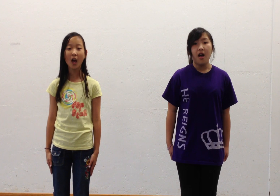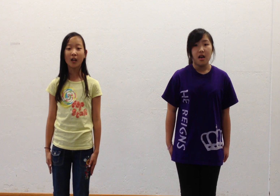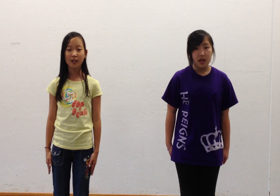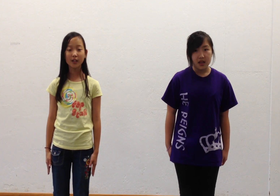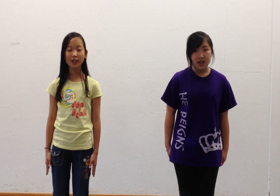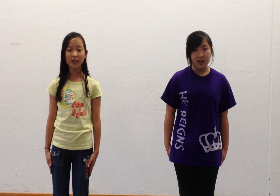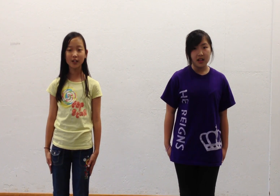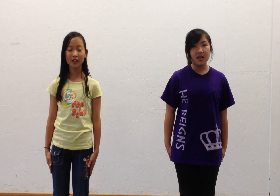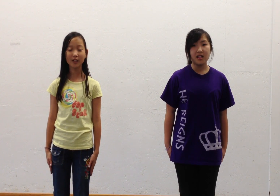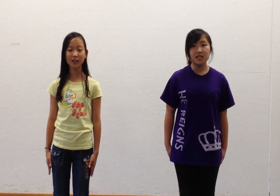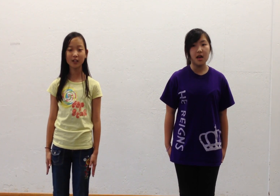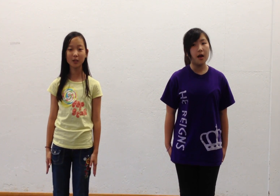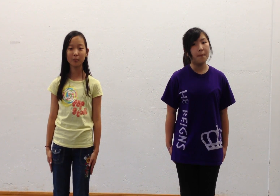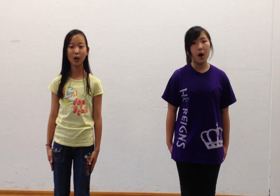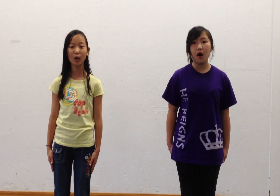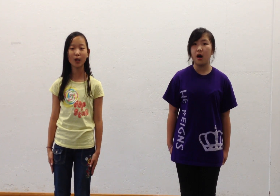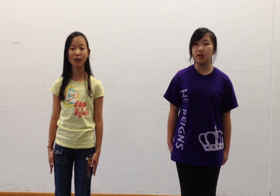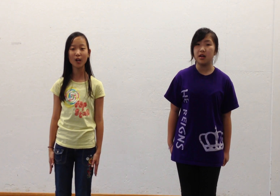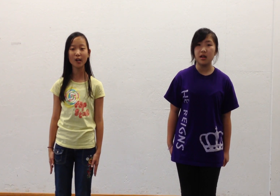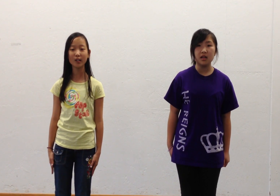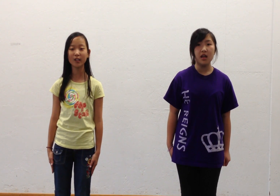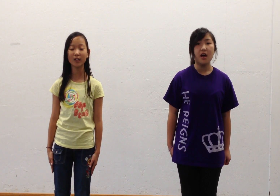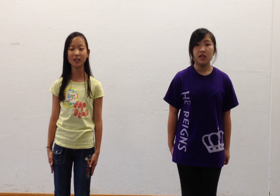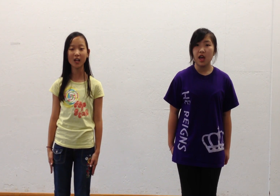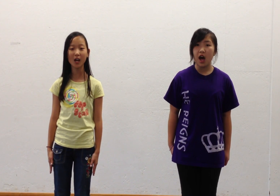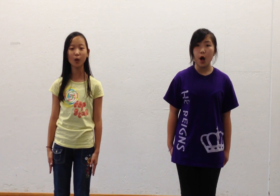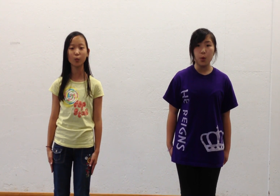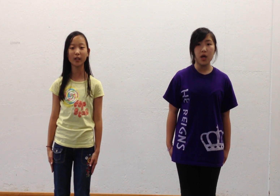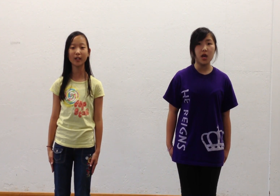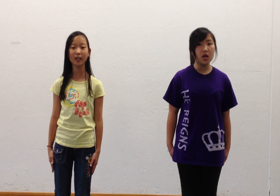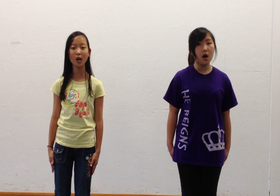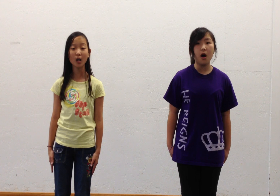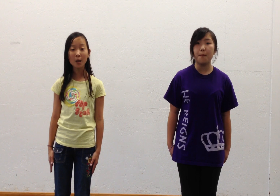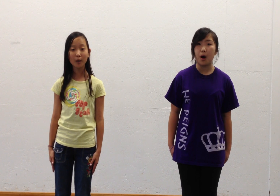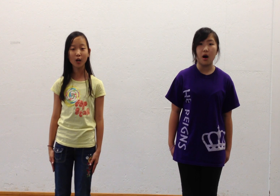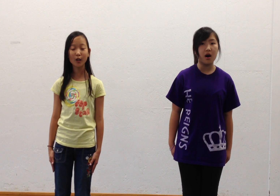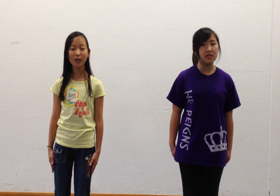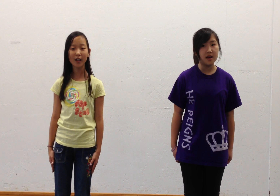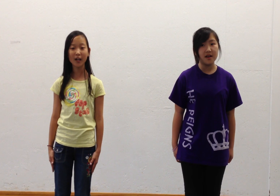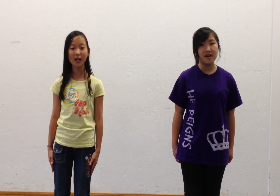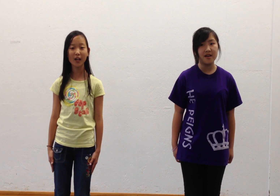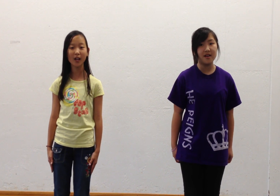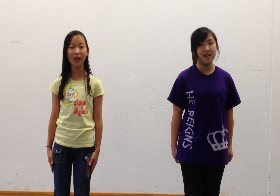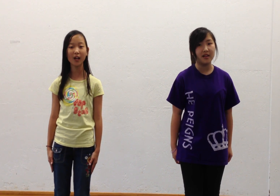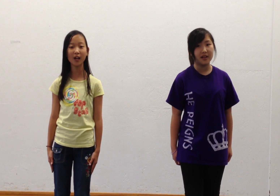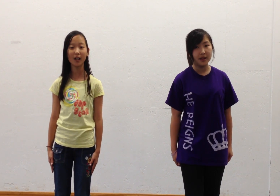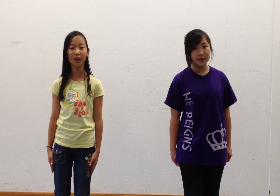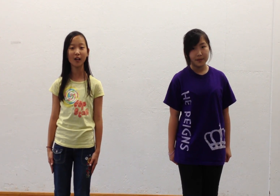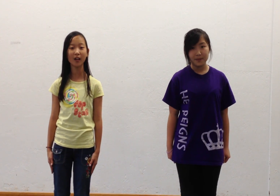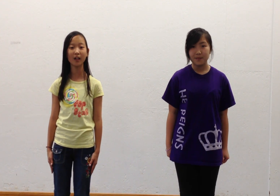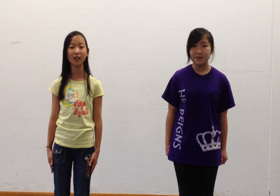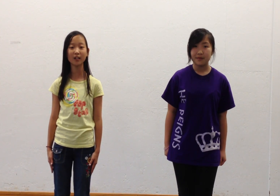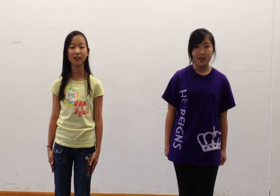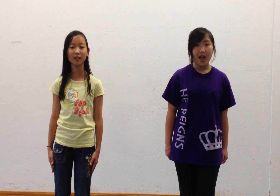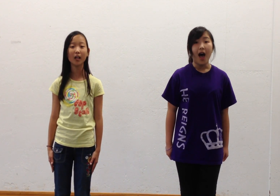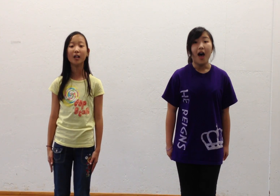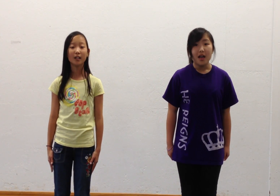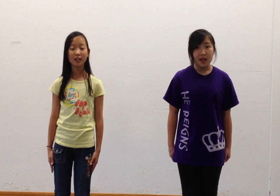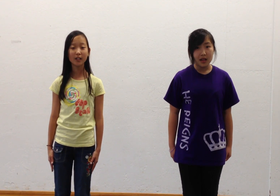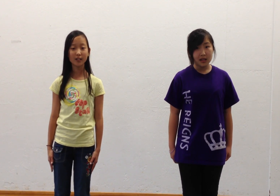that is in pardoning that we are pardoned, in